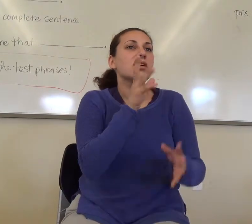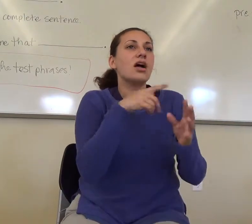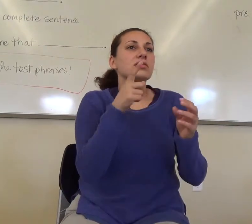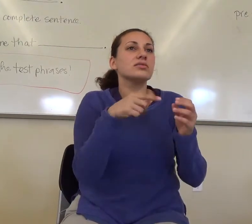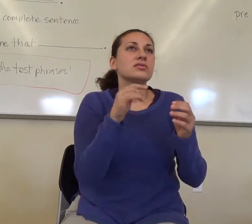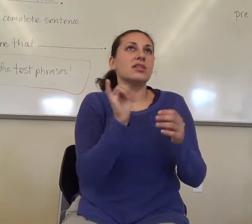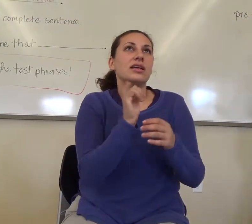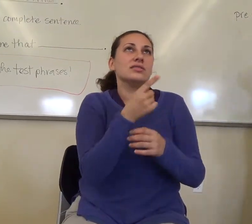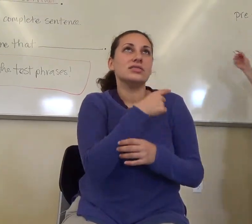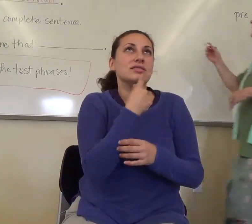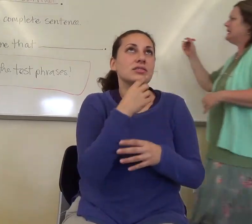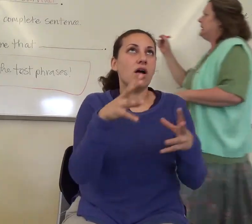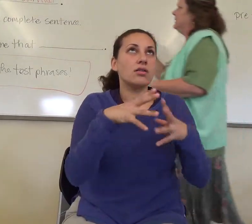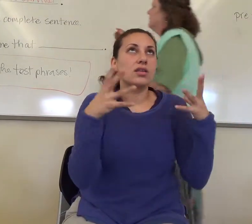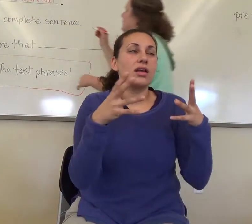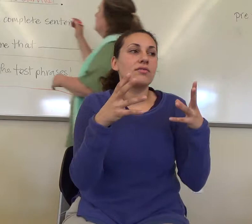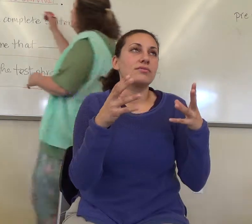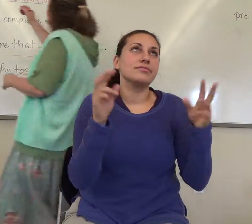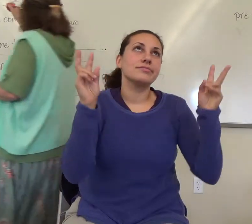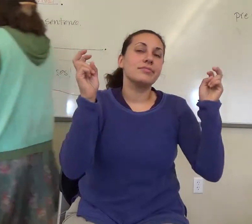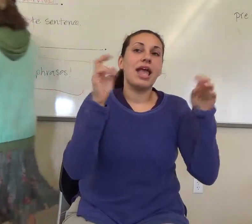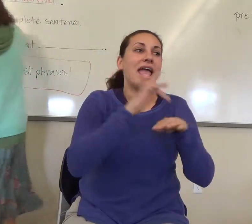about, because that's a thing.